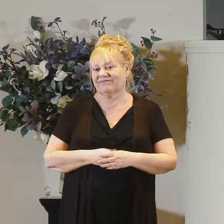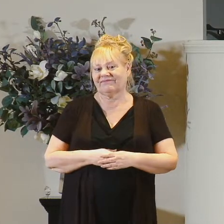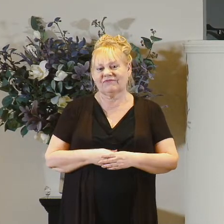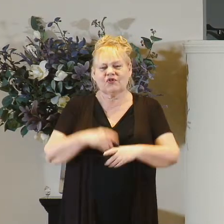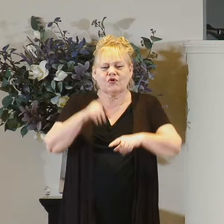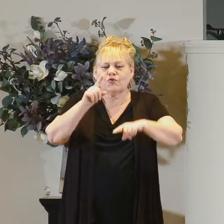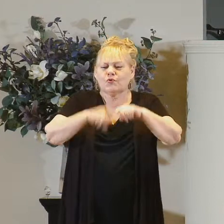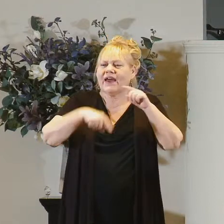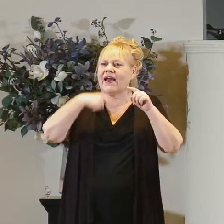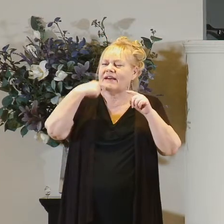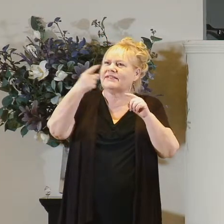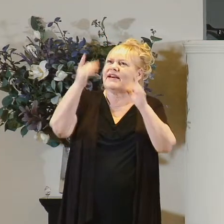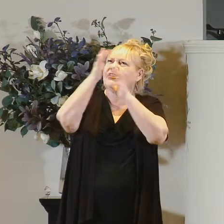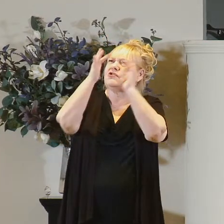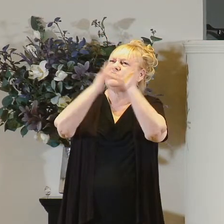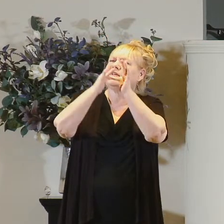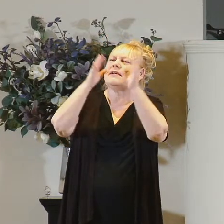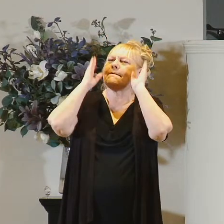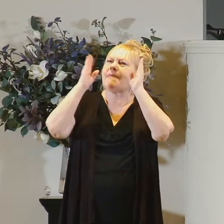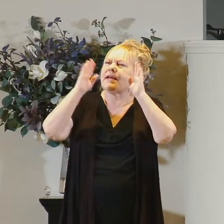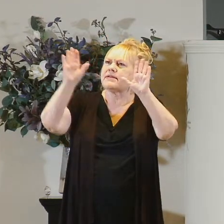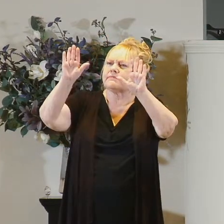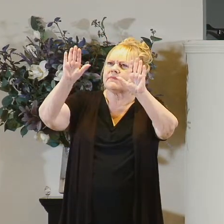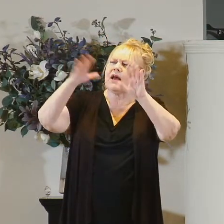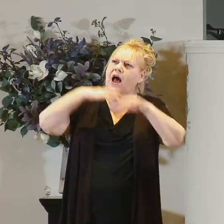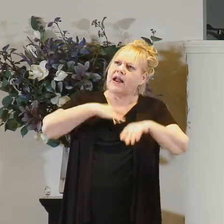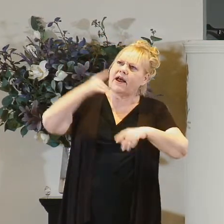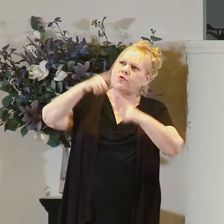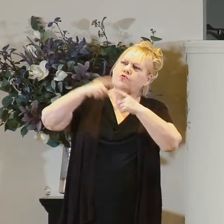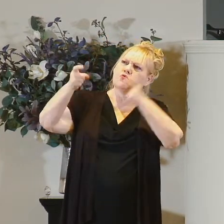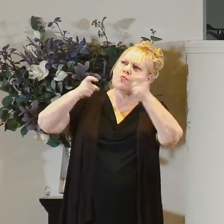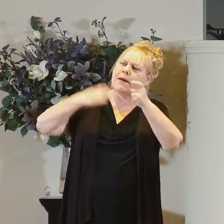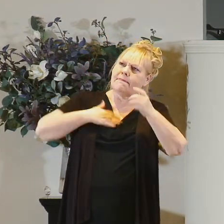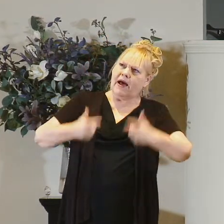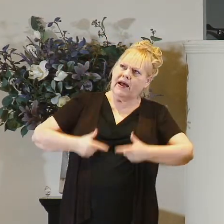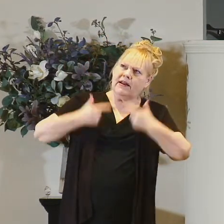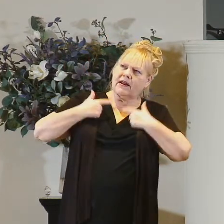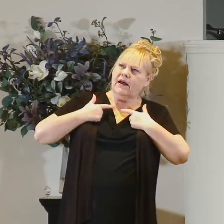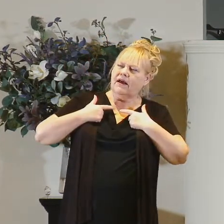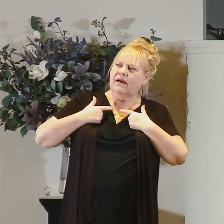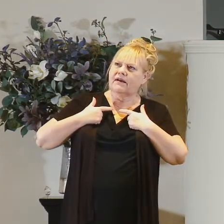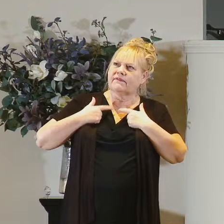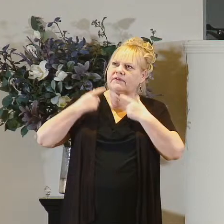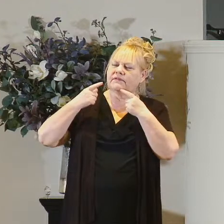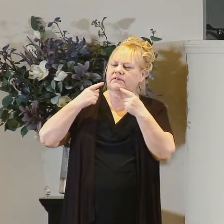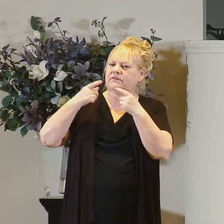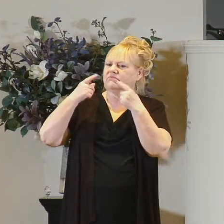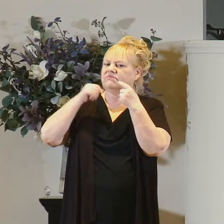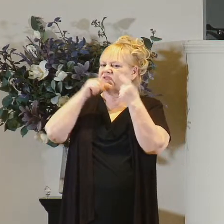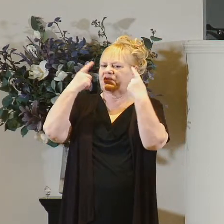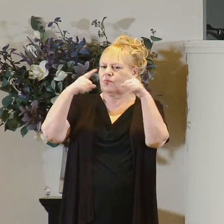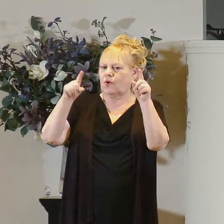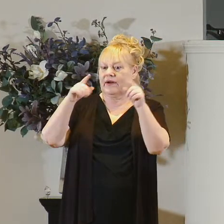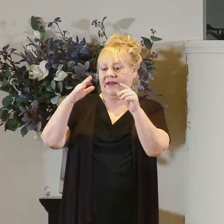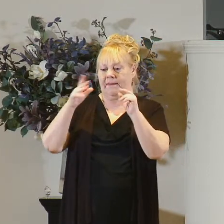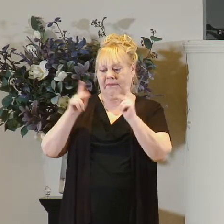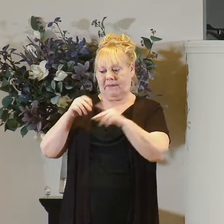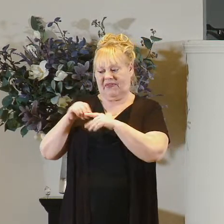you can't say jesus listen here's how i'd like for you to run my life because that's not going to work and the townspeople know it